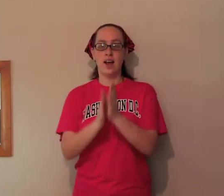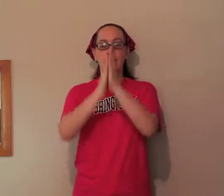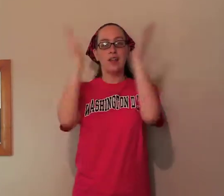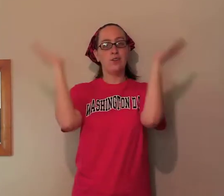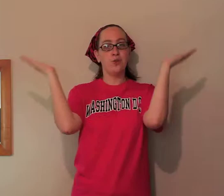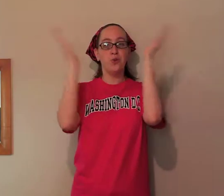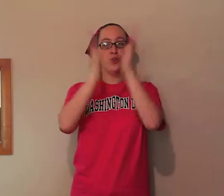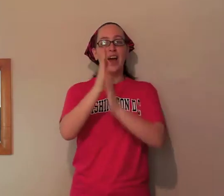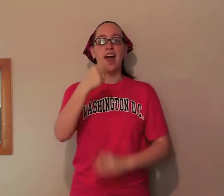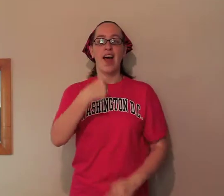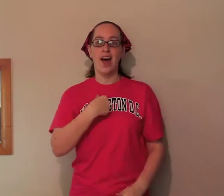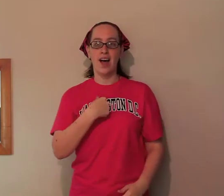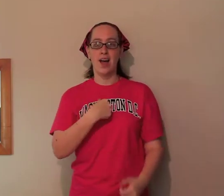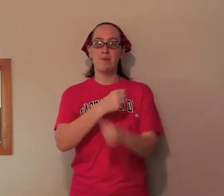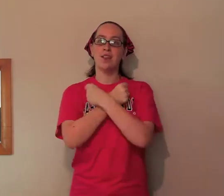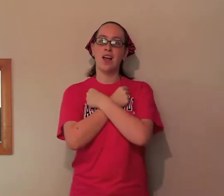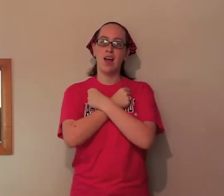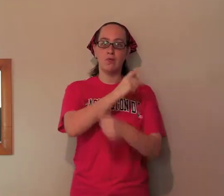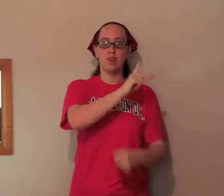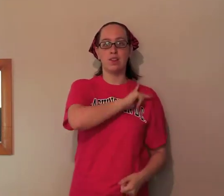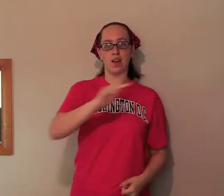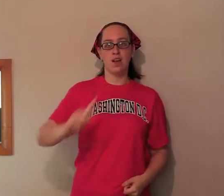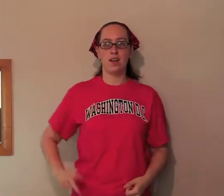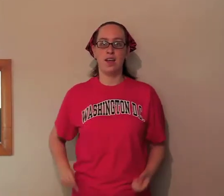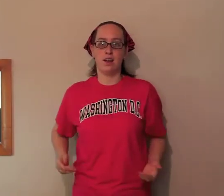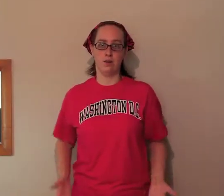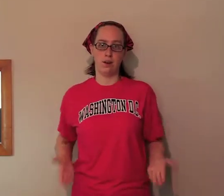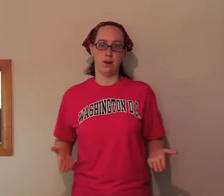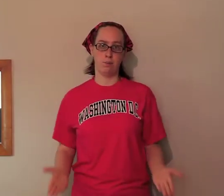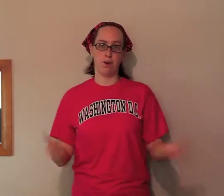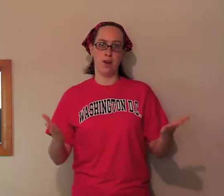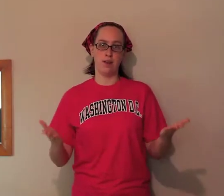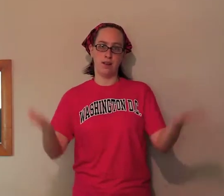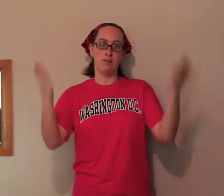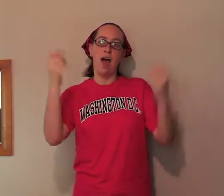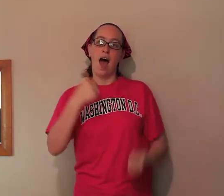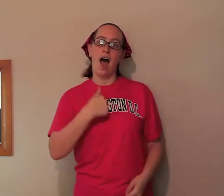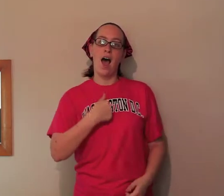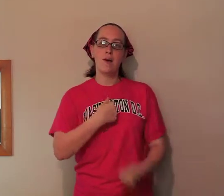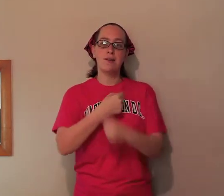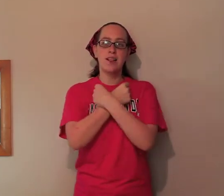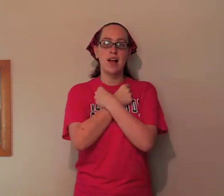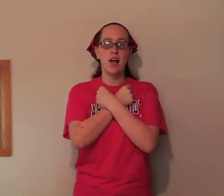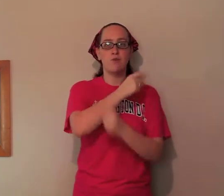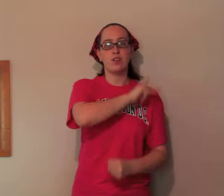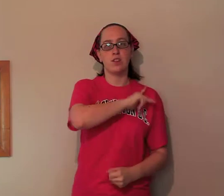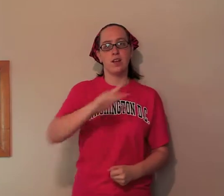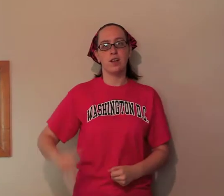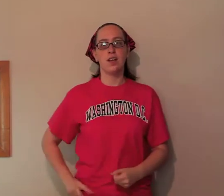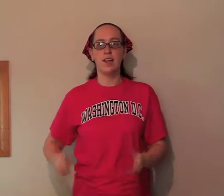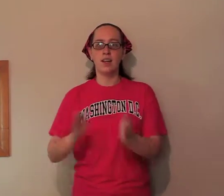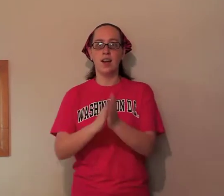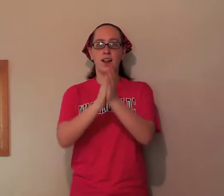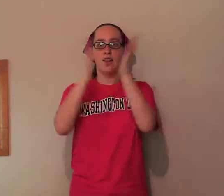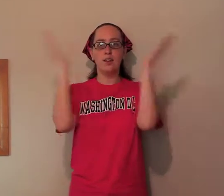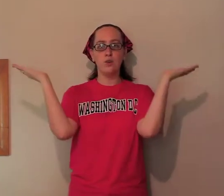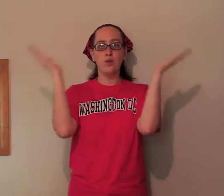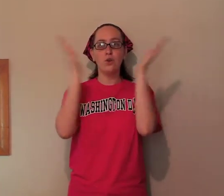hallelujah I'm in love with the king, I'm gonna praise him I'm in love with the king, hallelujah